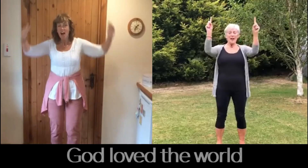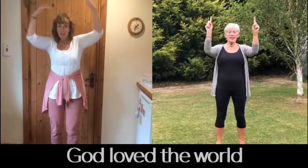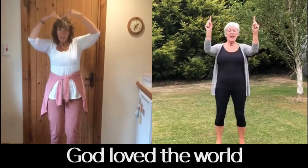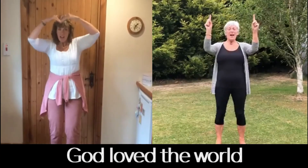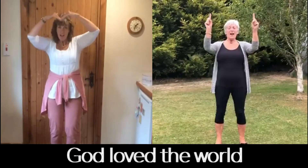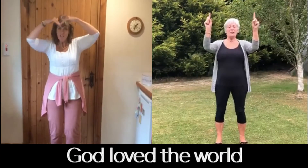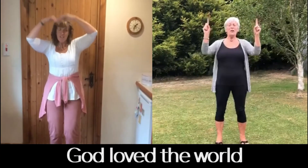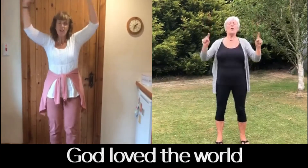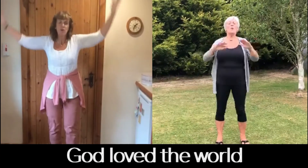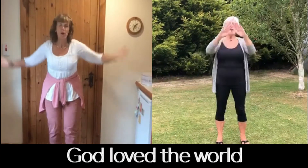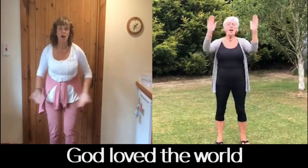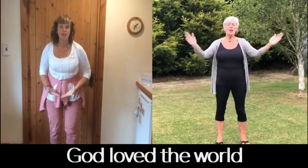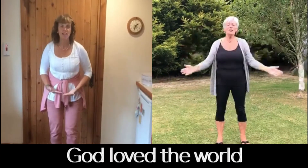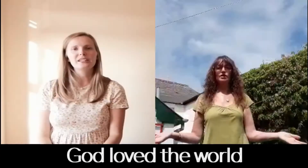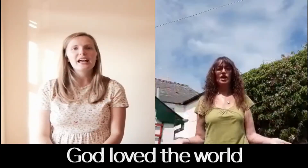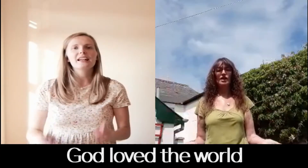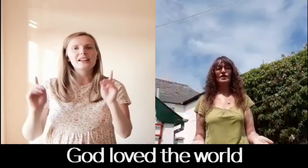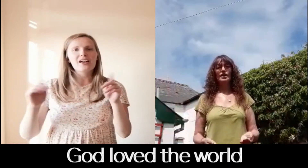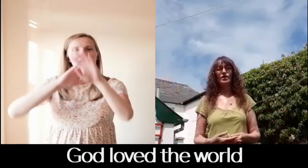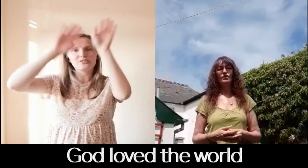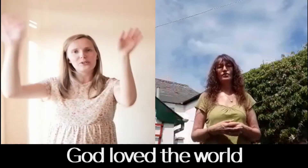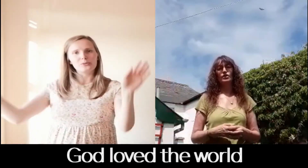God loved the world